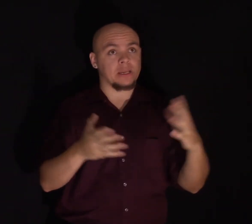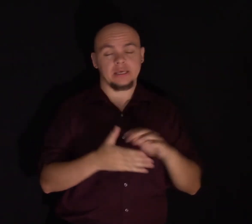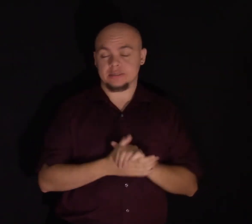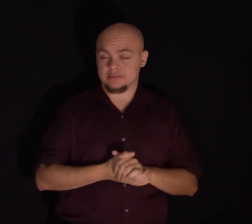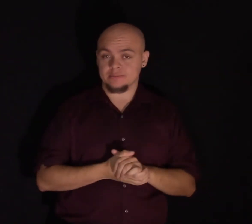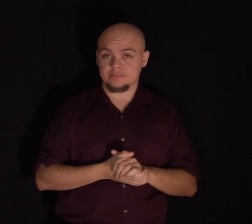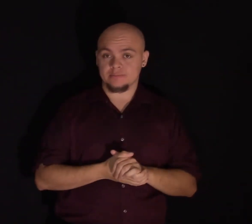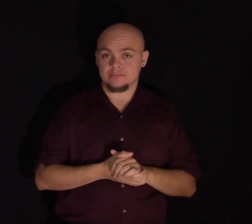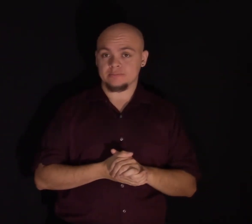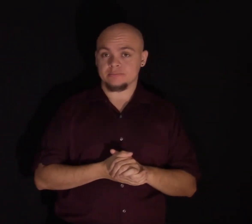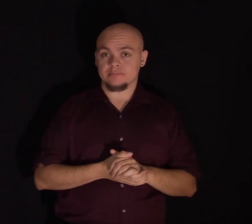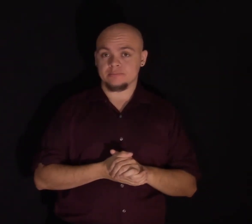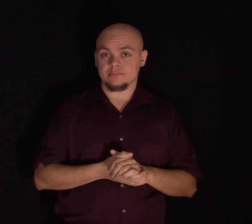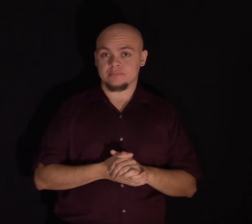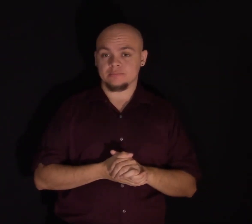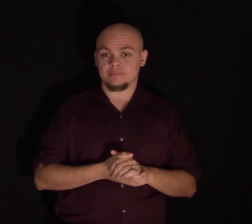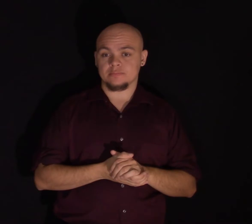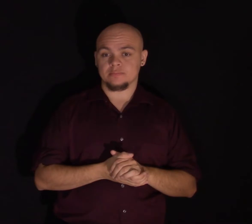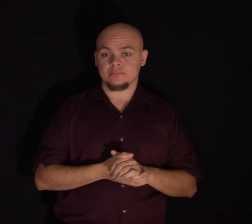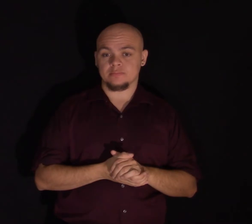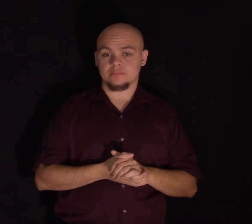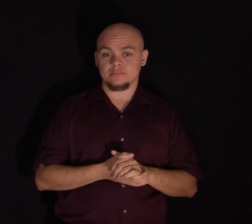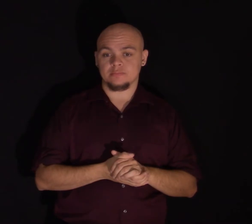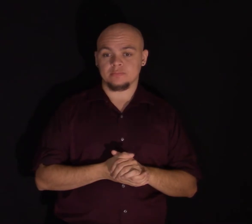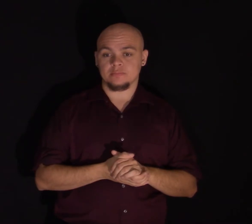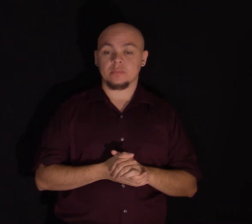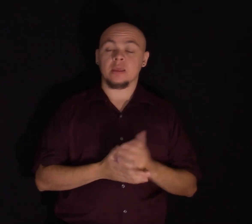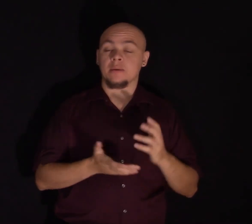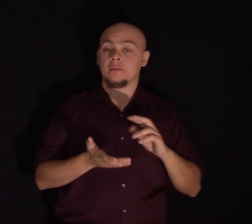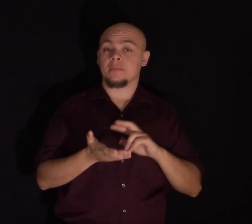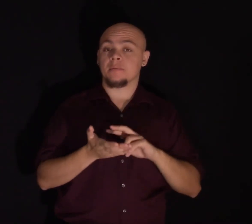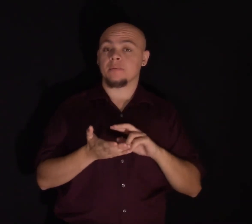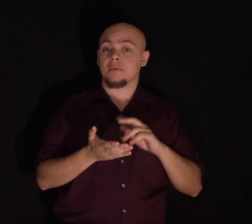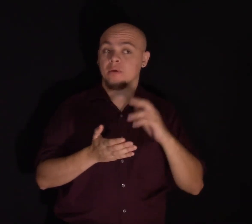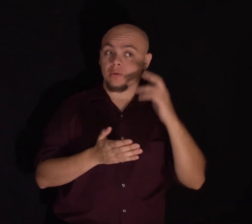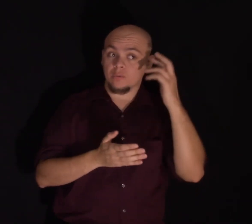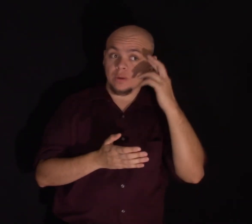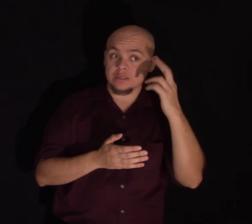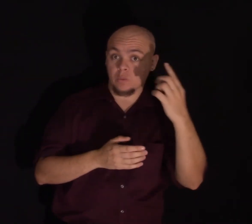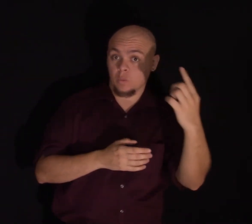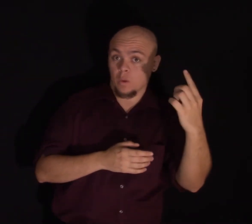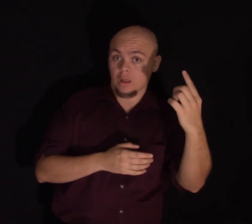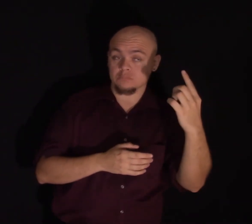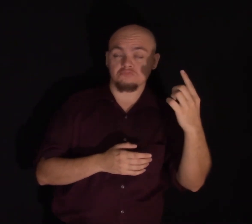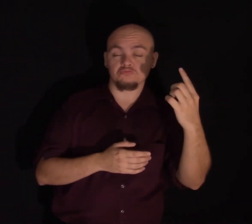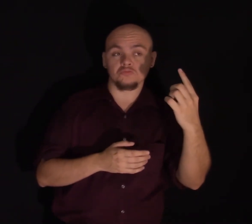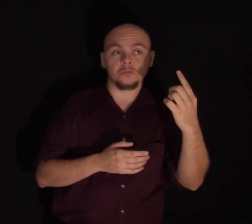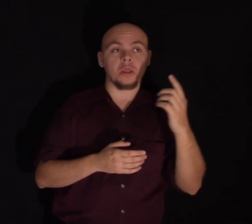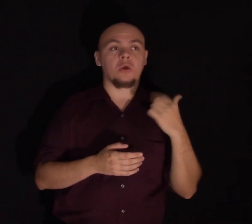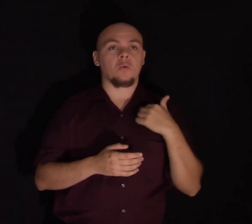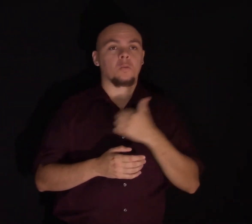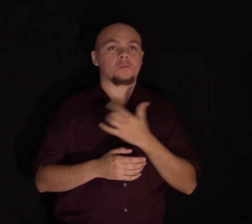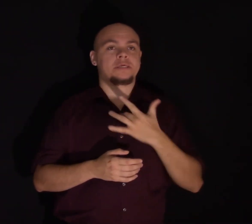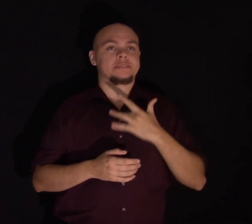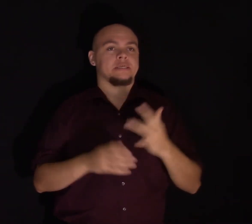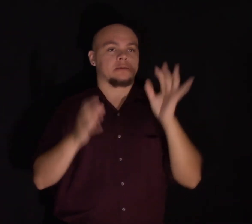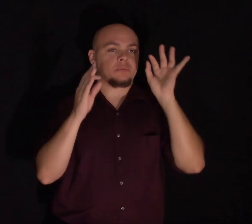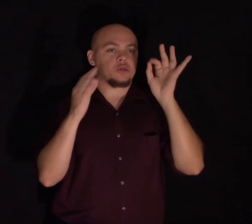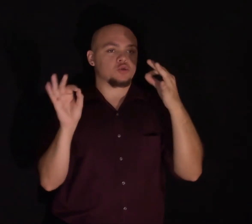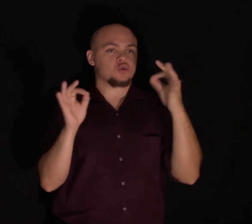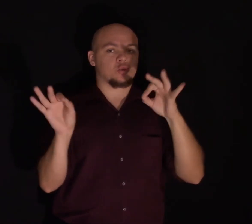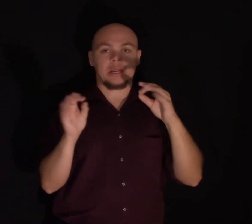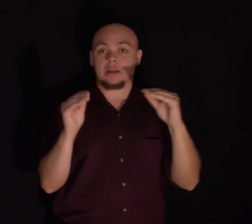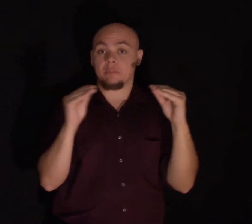have to do with a genuine increase in distractibility. If we're all honest with ourselves, our